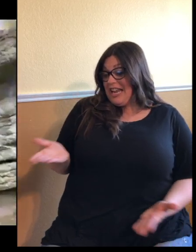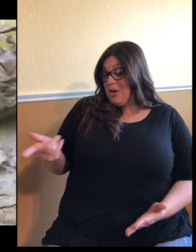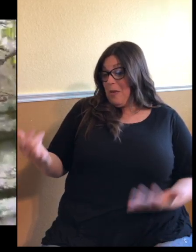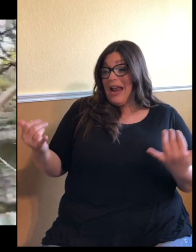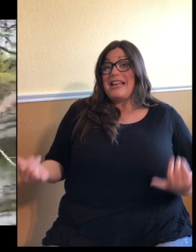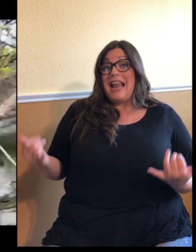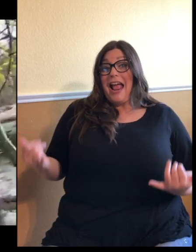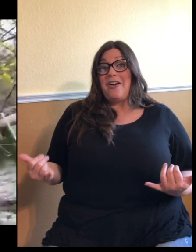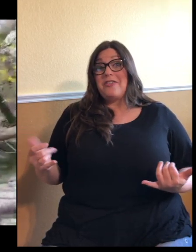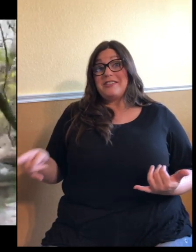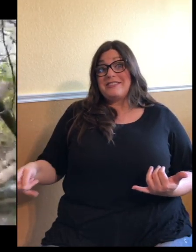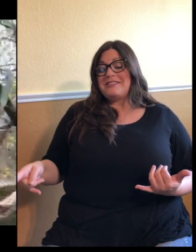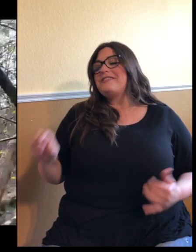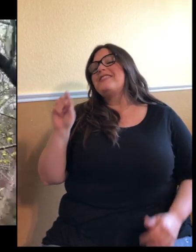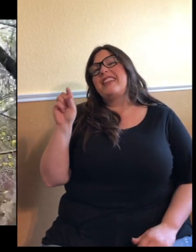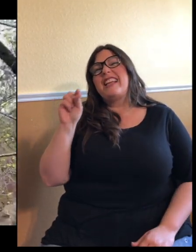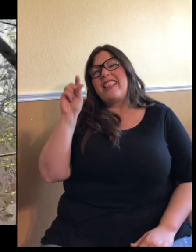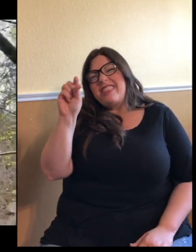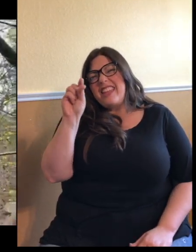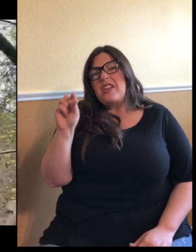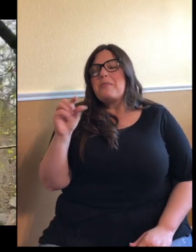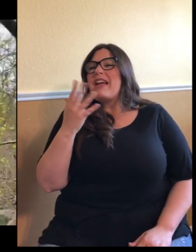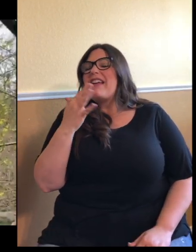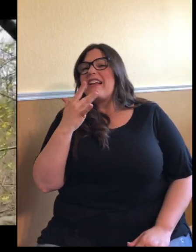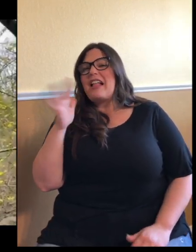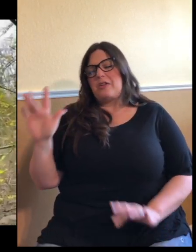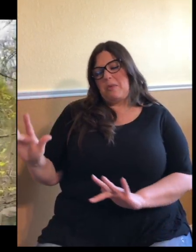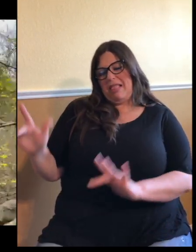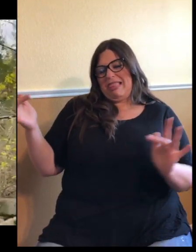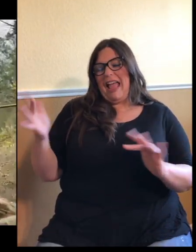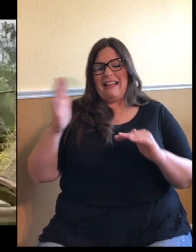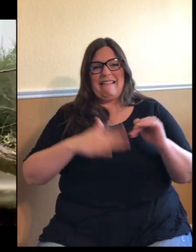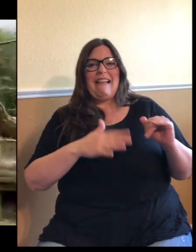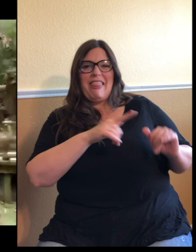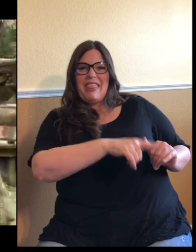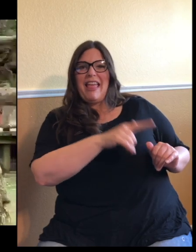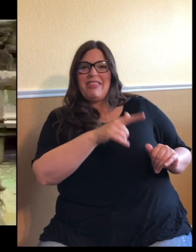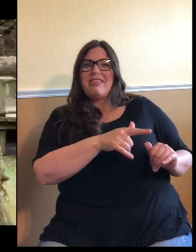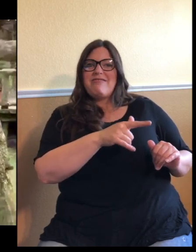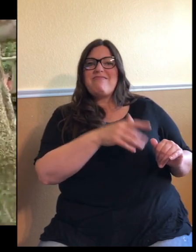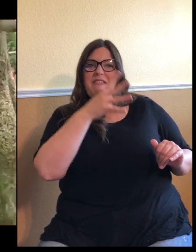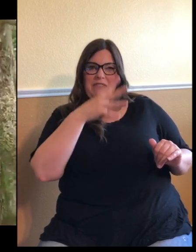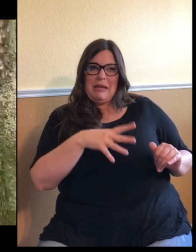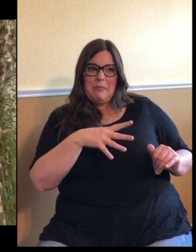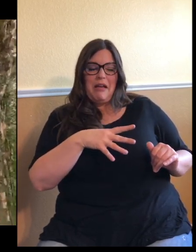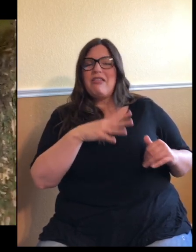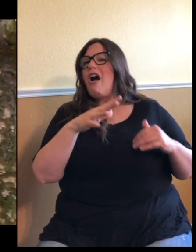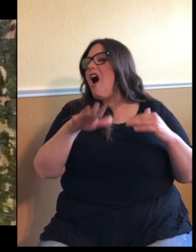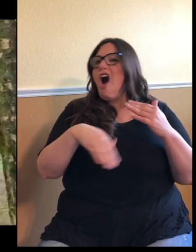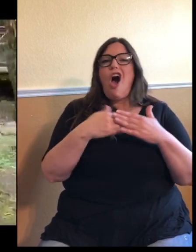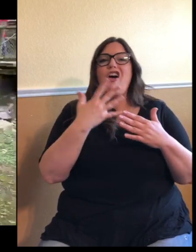You can see he's a little bit blonder than the females. It's just one of those things. Every panda is little different. Some are a little lighter than that. Some are a little darker.